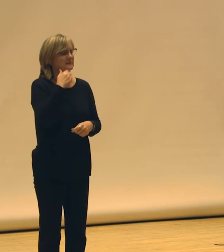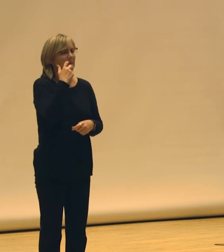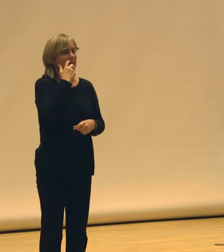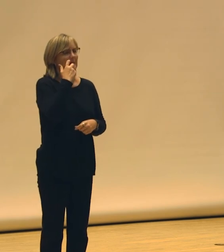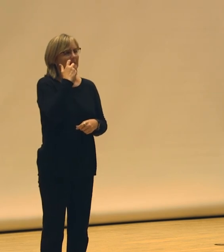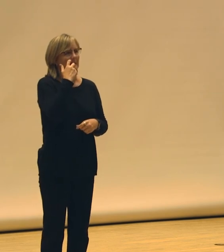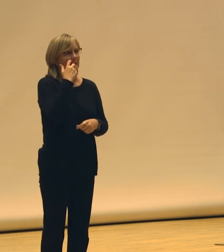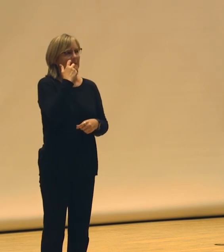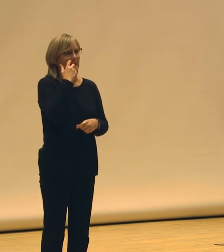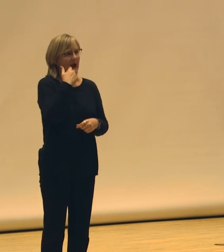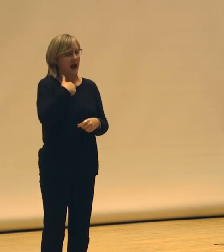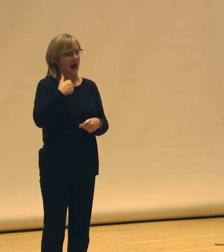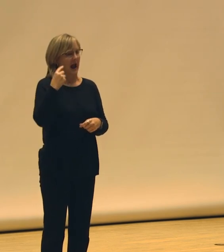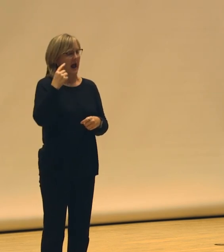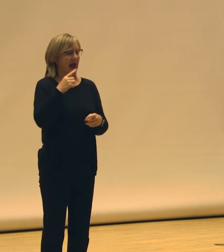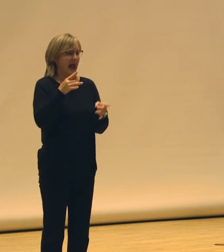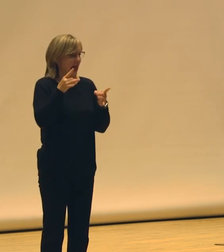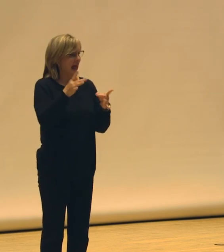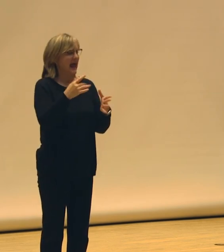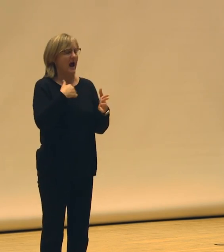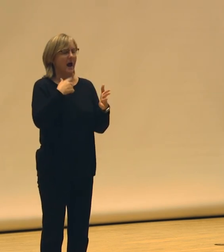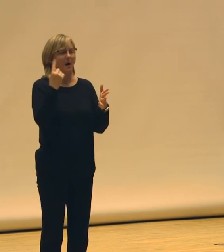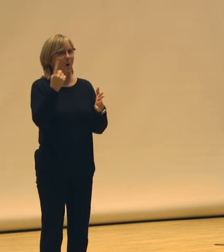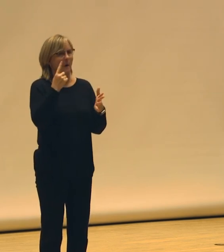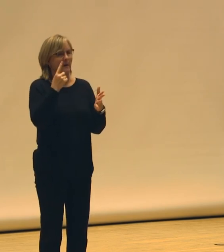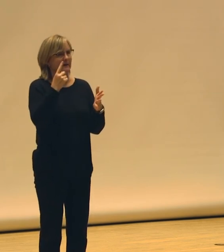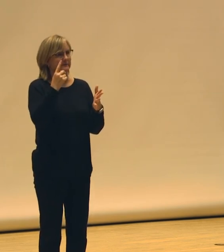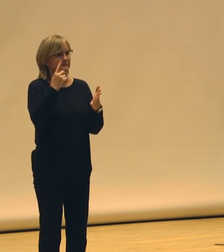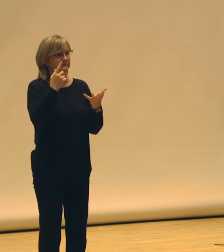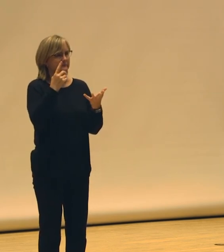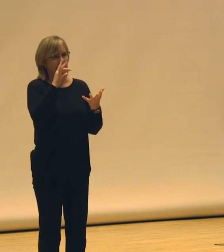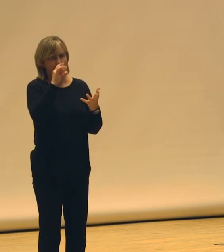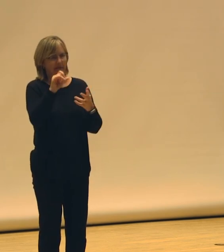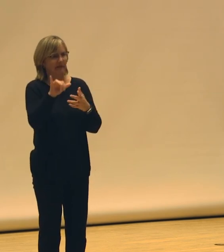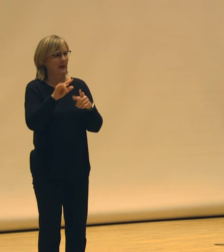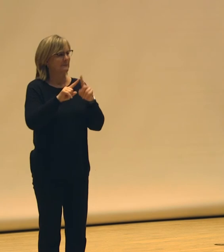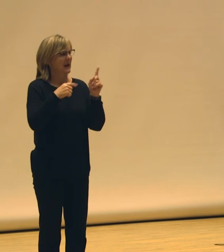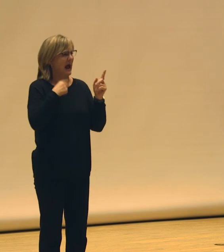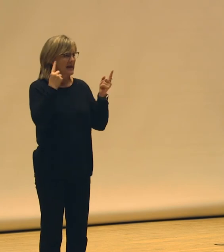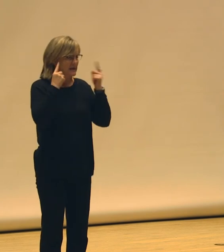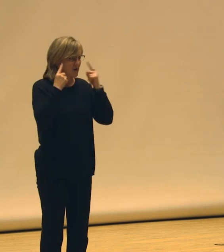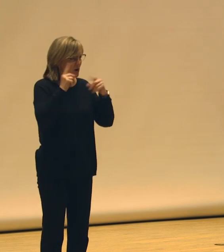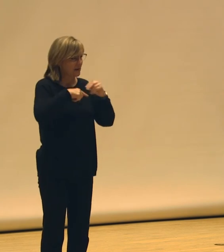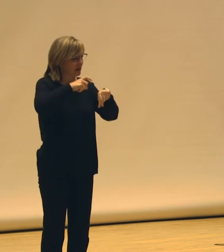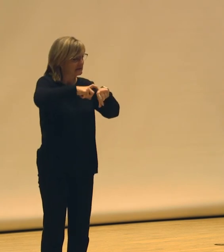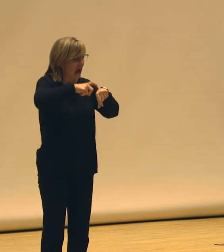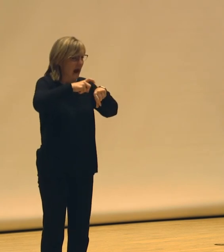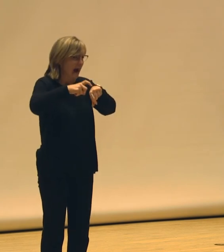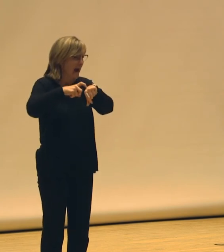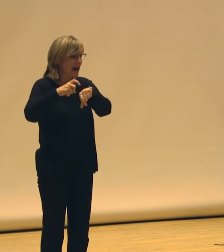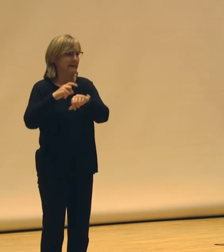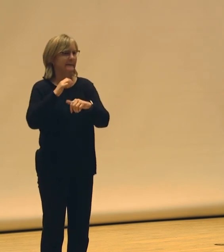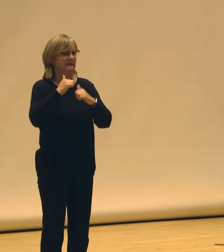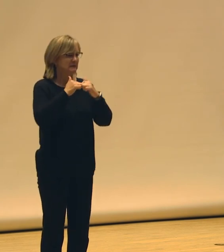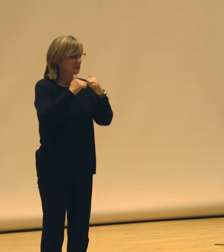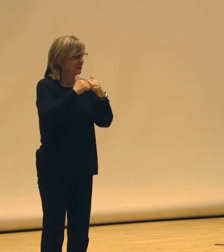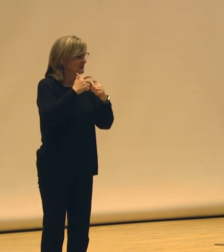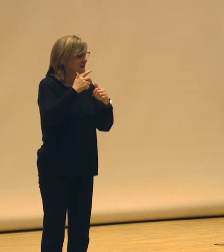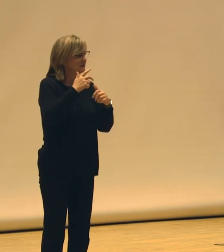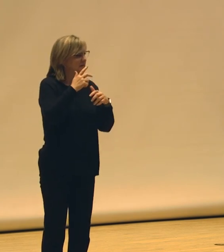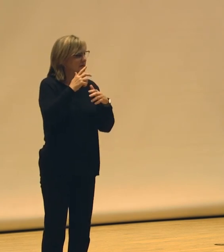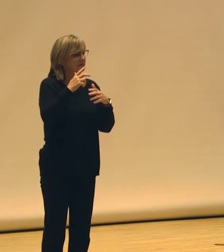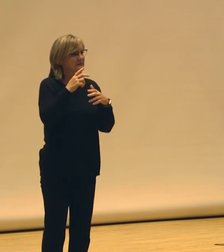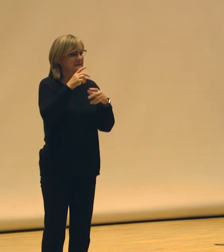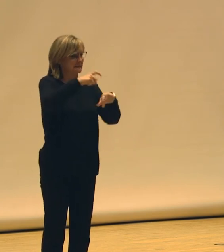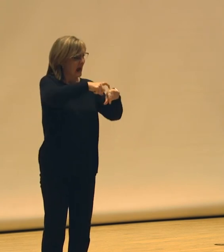And I hate that I am so drawn to this, but I'm hearing this thing about time. And in our structures, time is facilitated